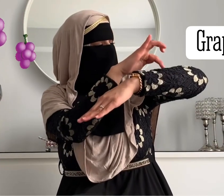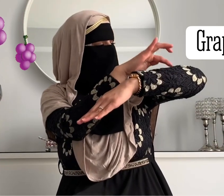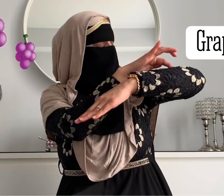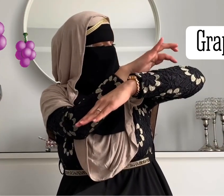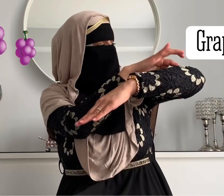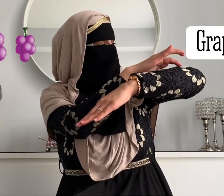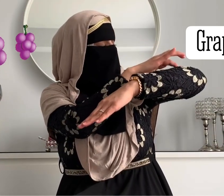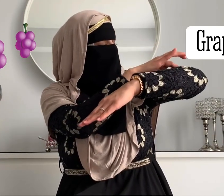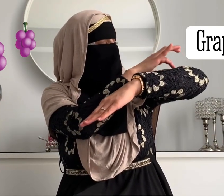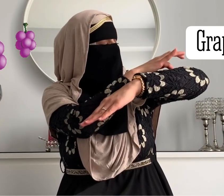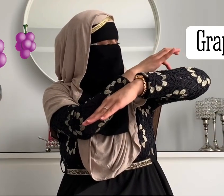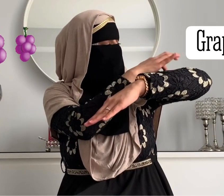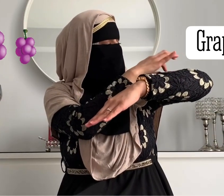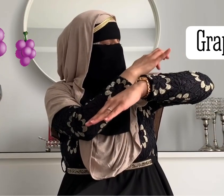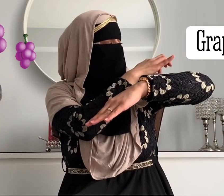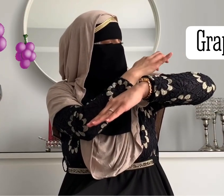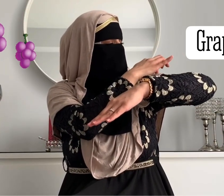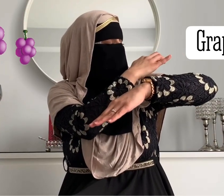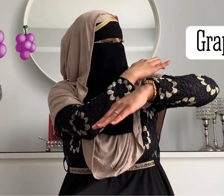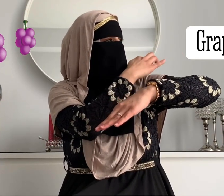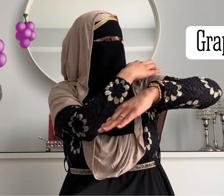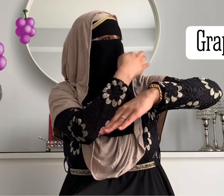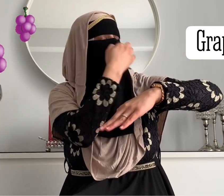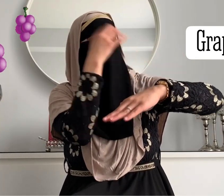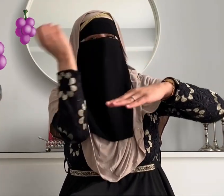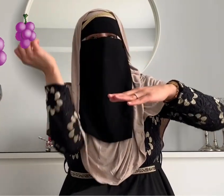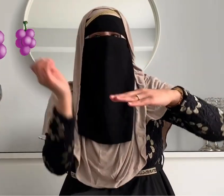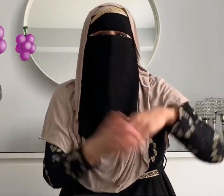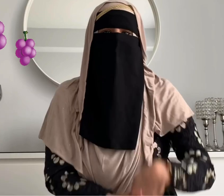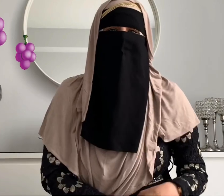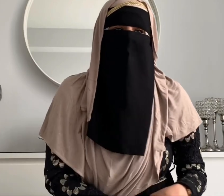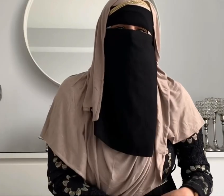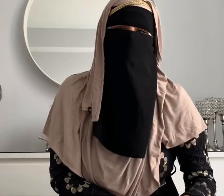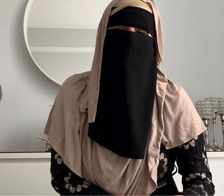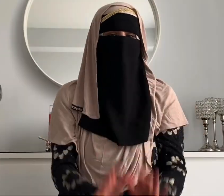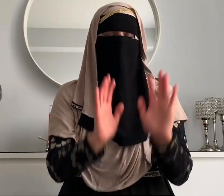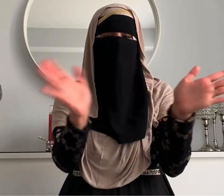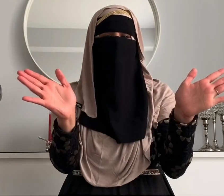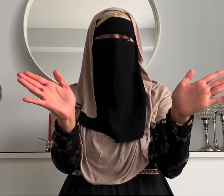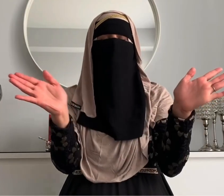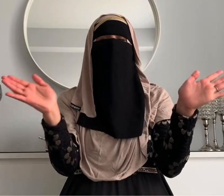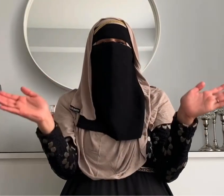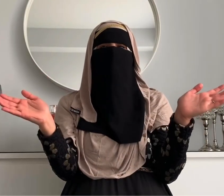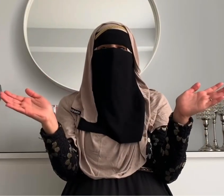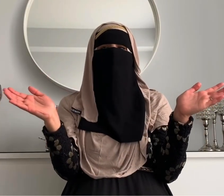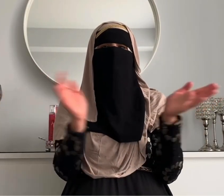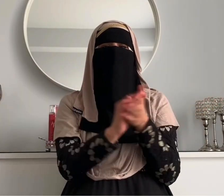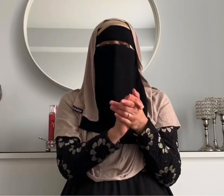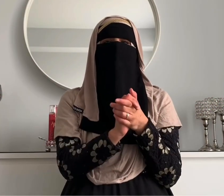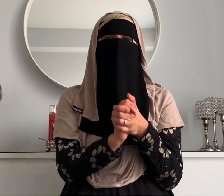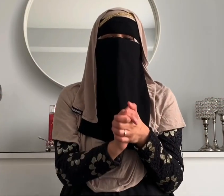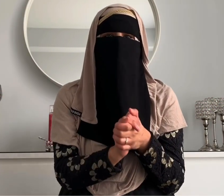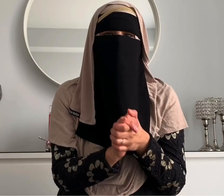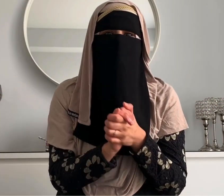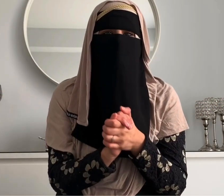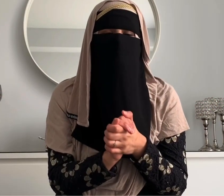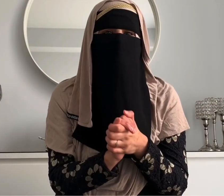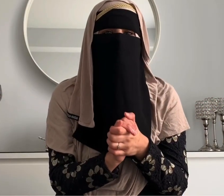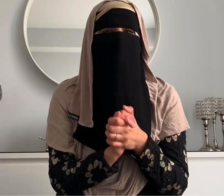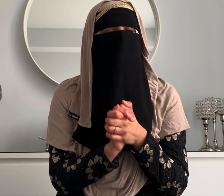the grapes crawl all the way up to her shoulder and into her mouth all right guys that's all i have for today i hope you guys enjoyed my video as much